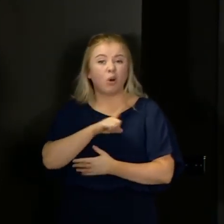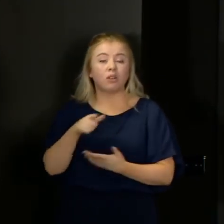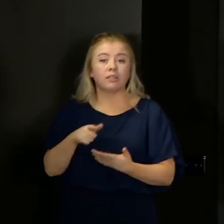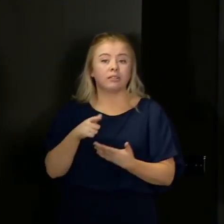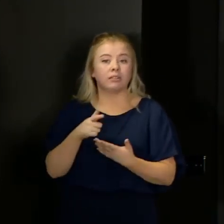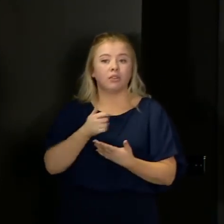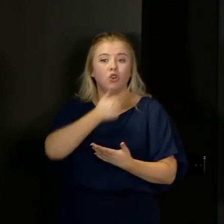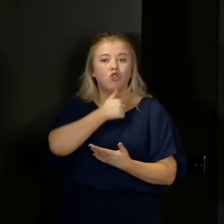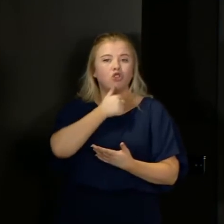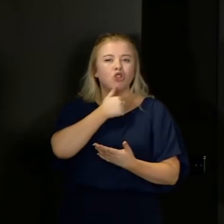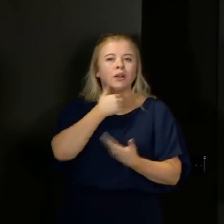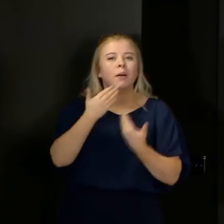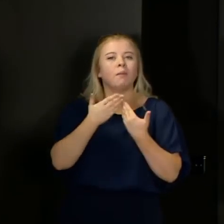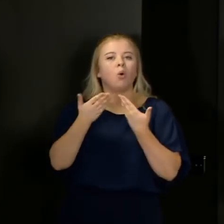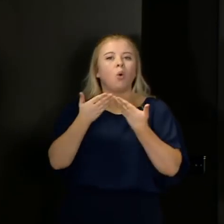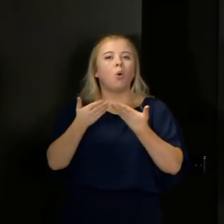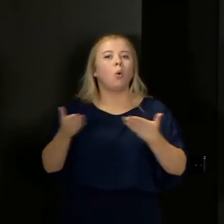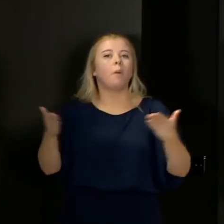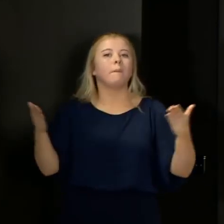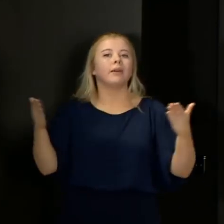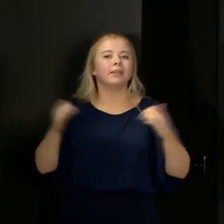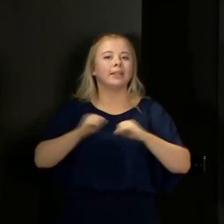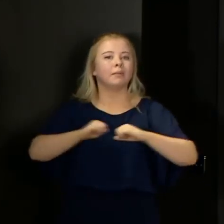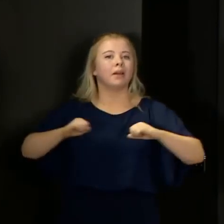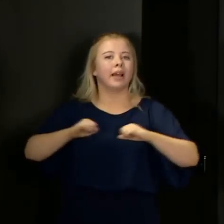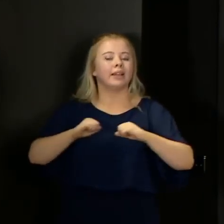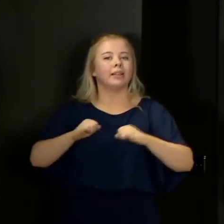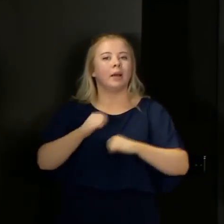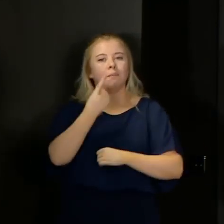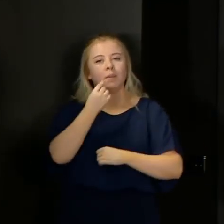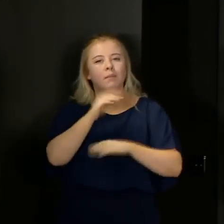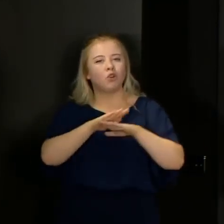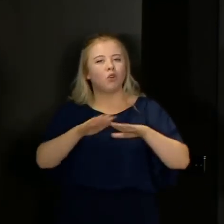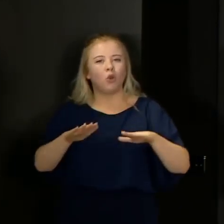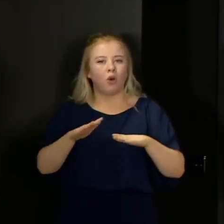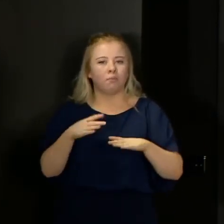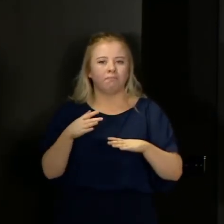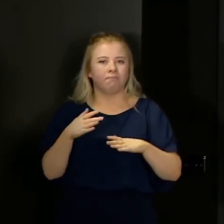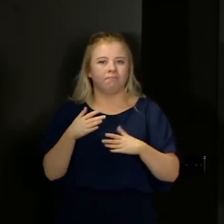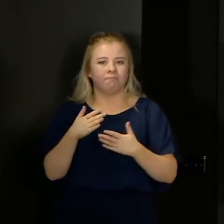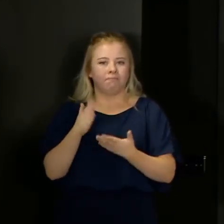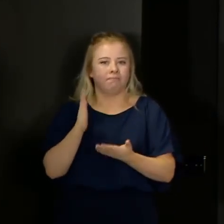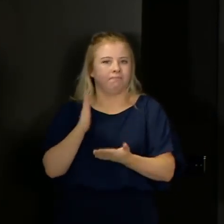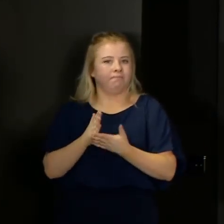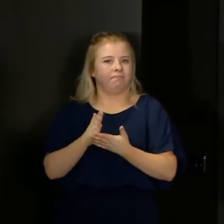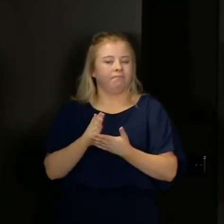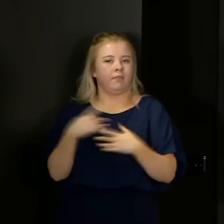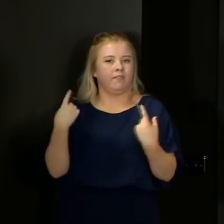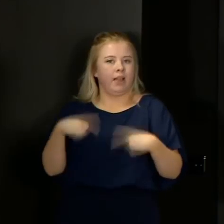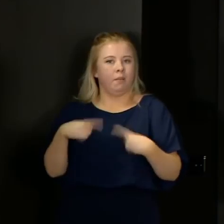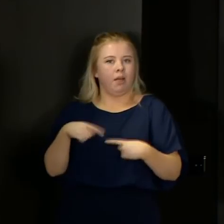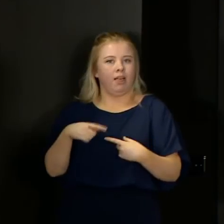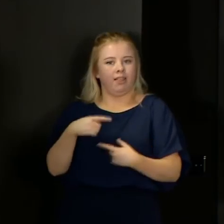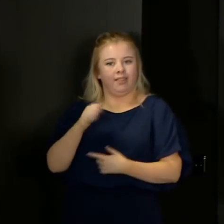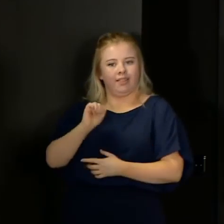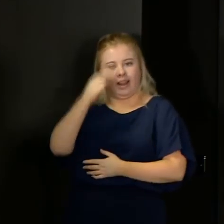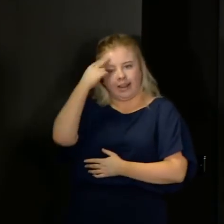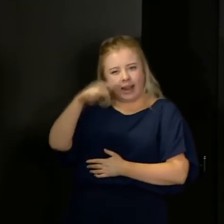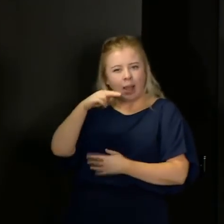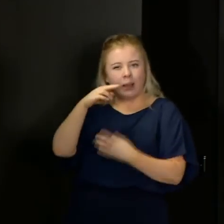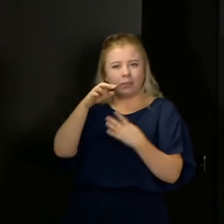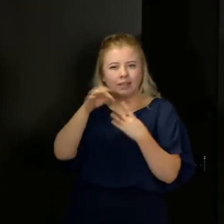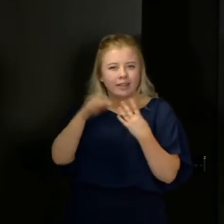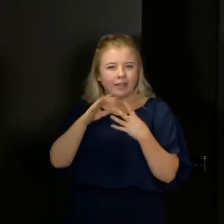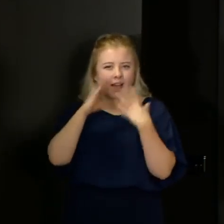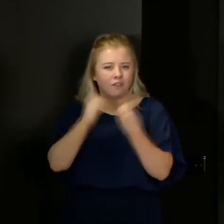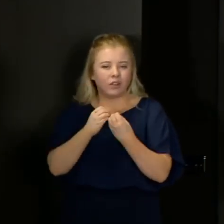the use in a kind of more open space where it's not immediately available the kind of contact details of the people who might